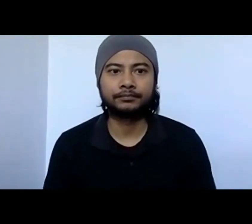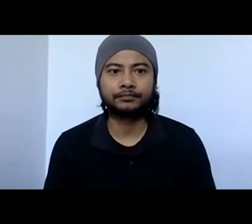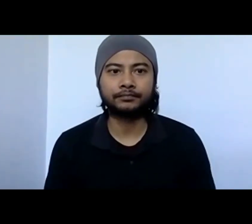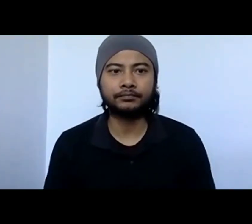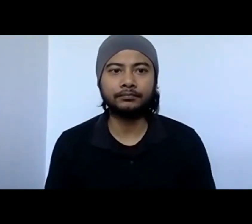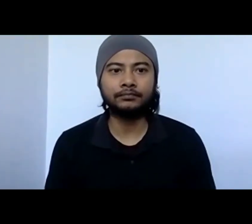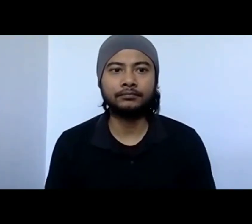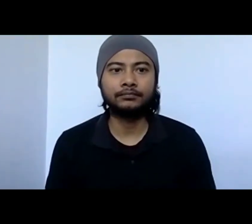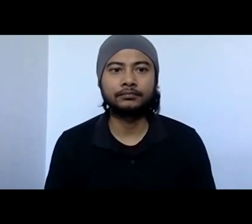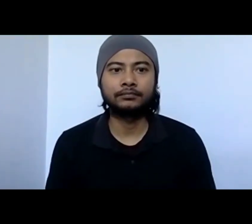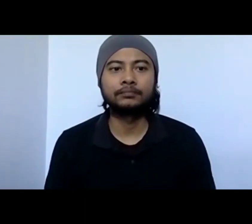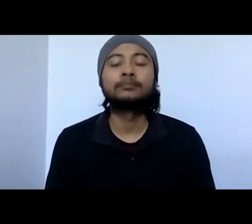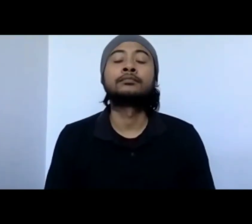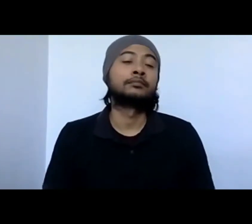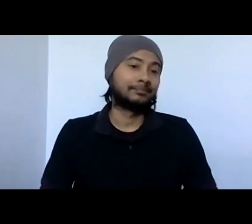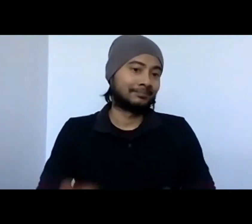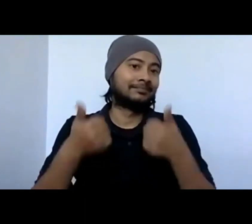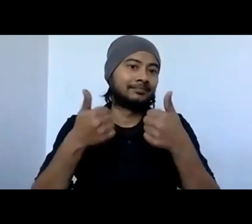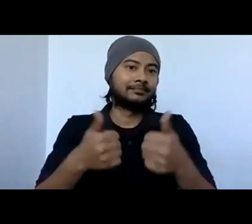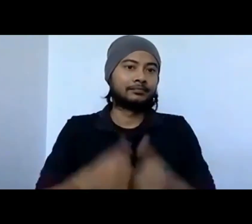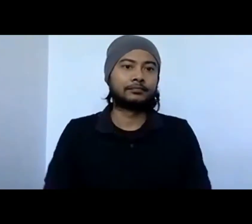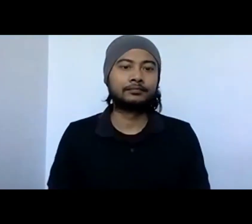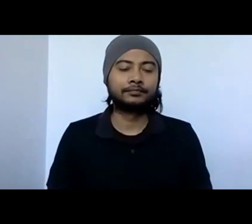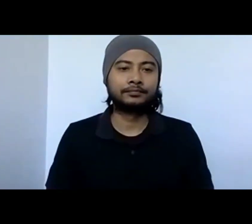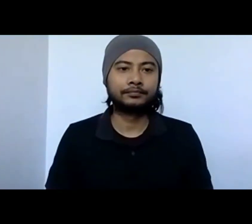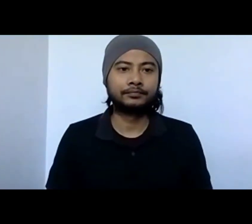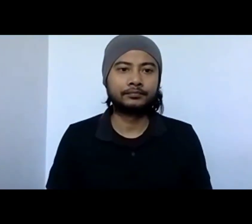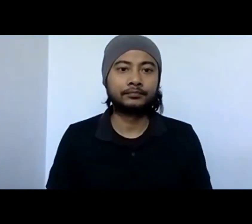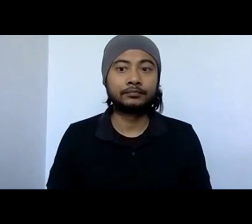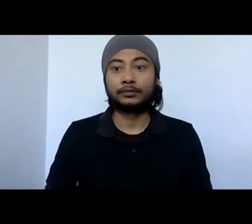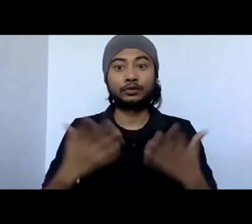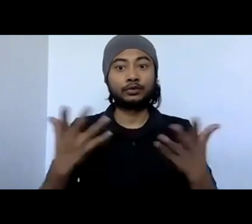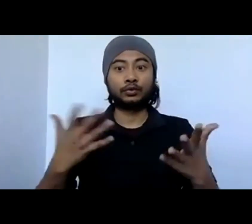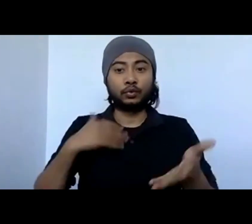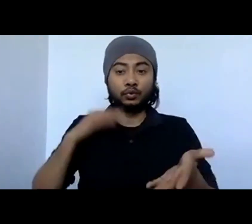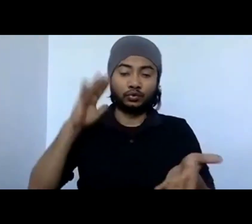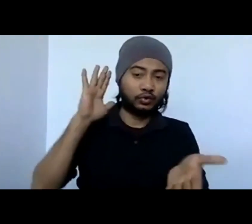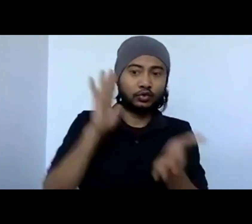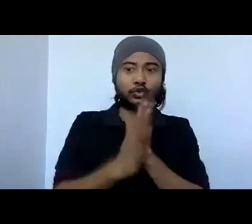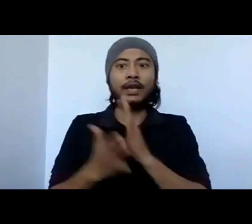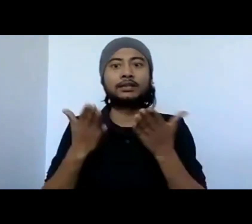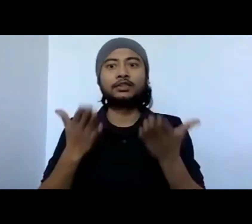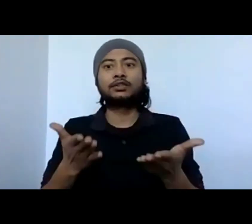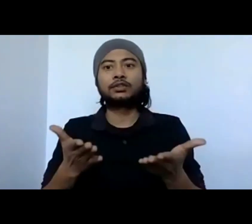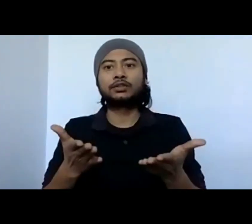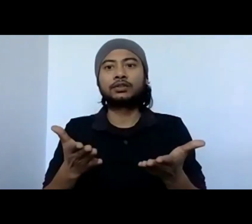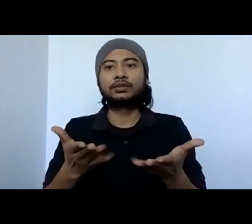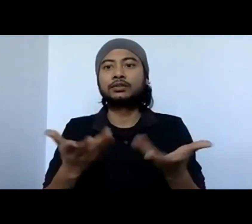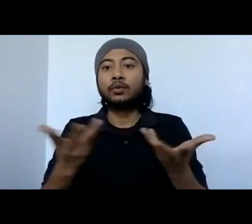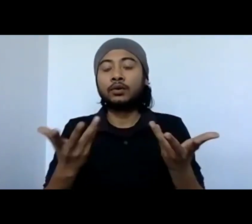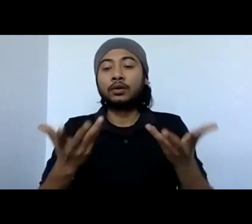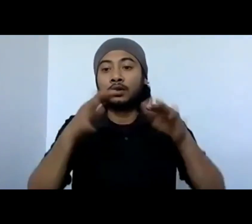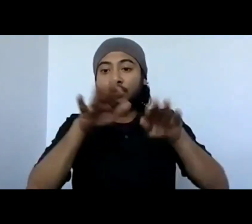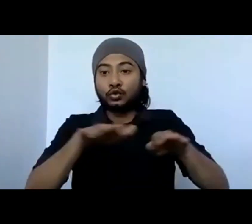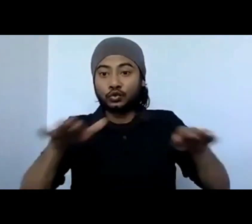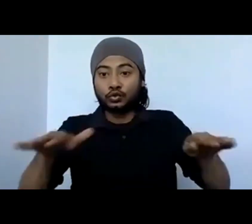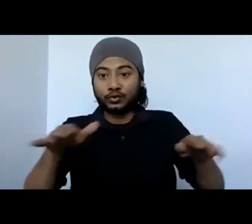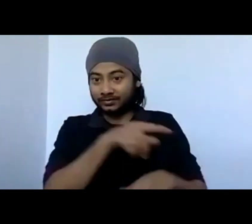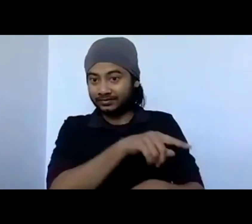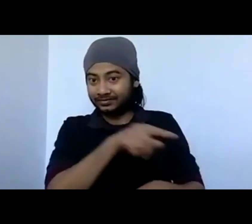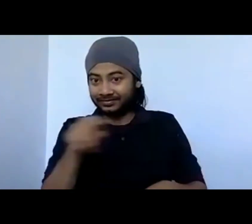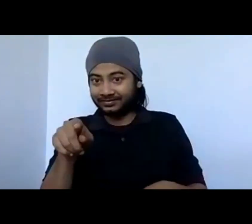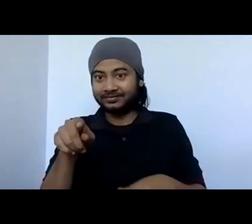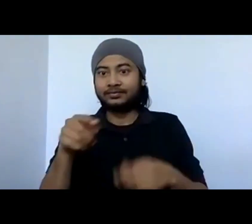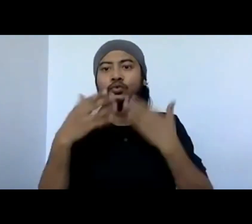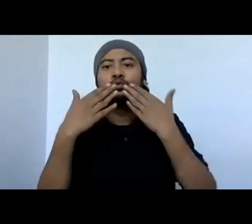So this was a challenge because most children who go, even in the government